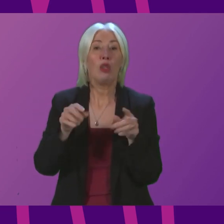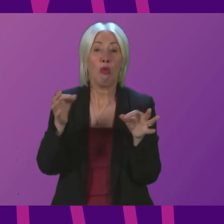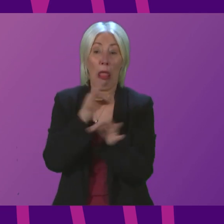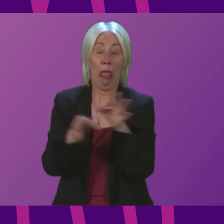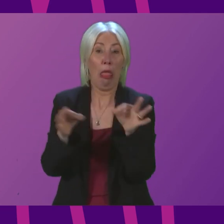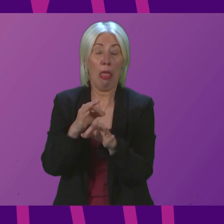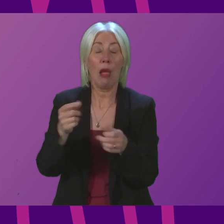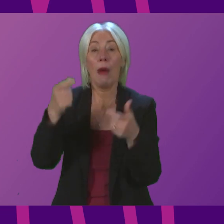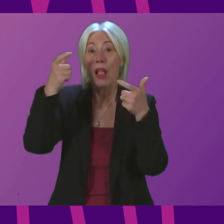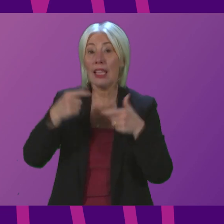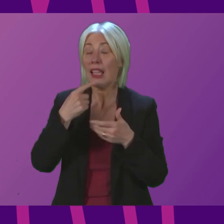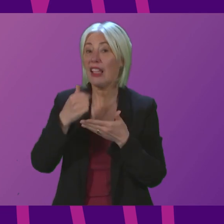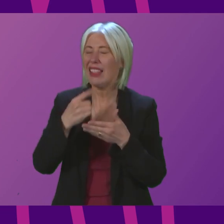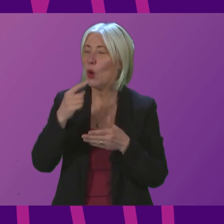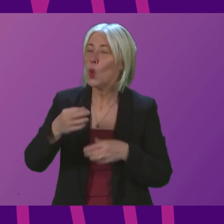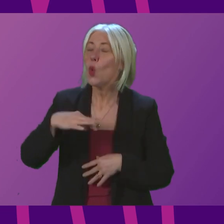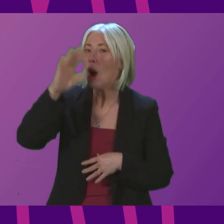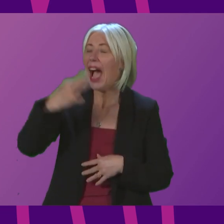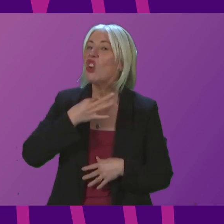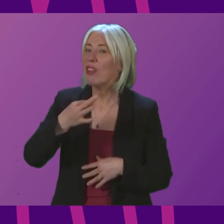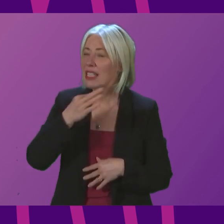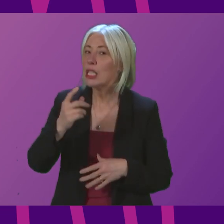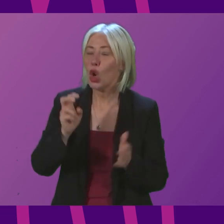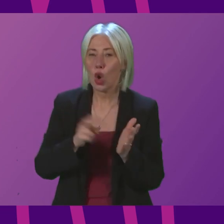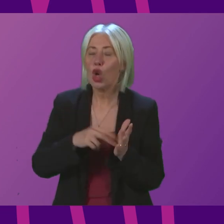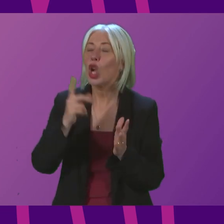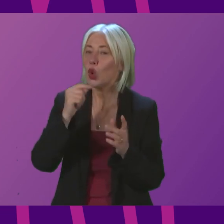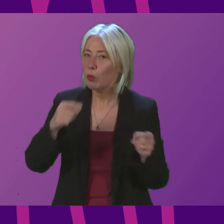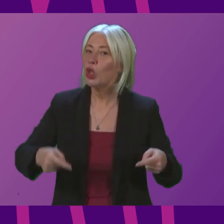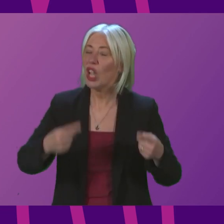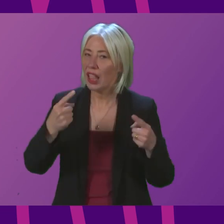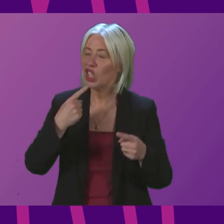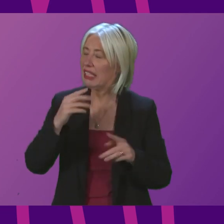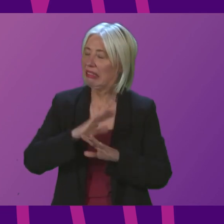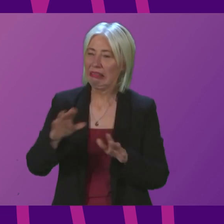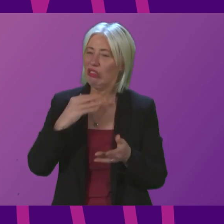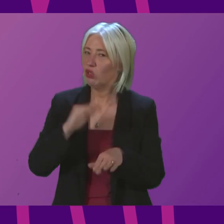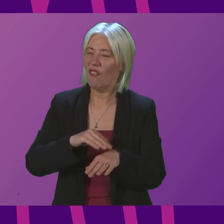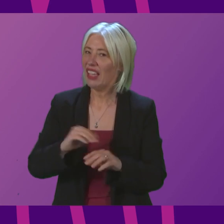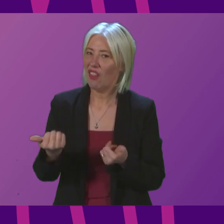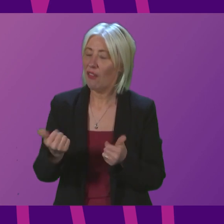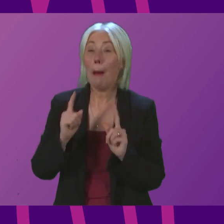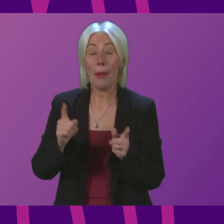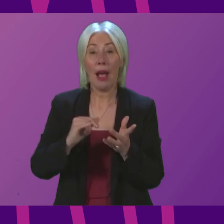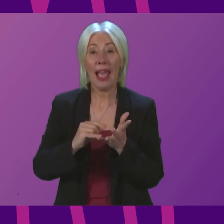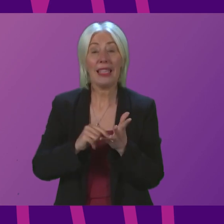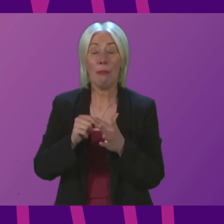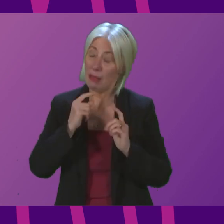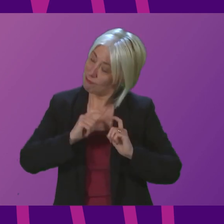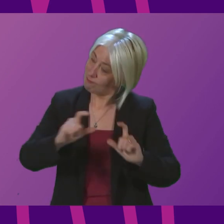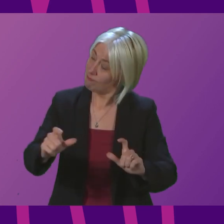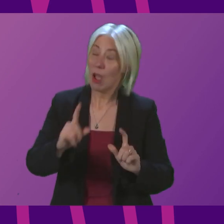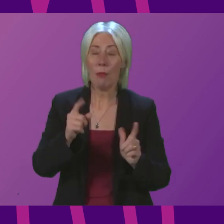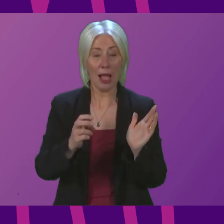warning of the high risk of the contract being challenged and ruled ineffective. The SNP charged ahead, despite the contract